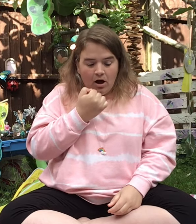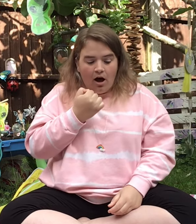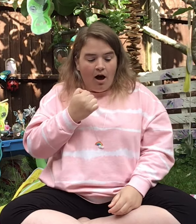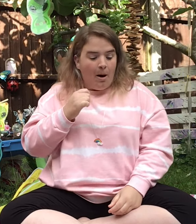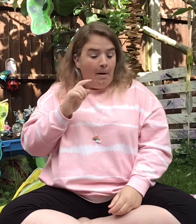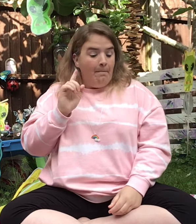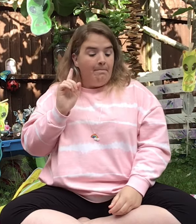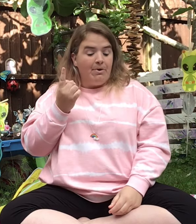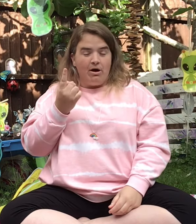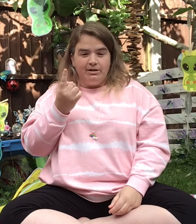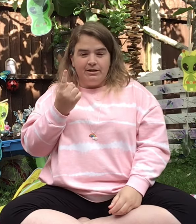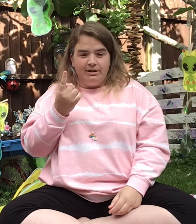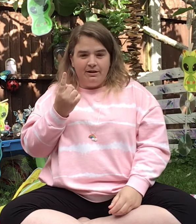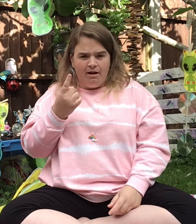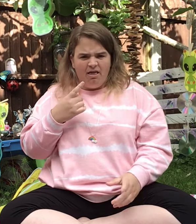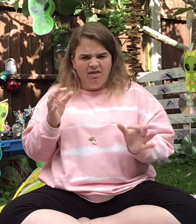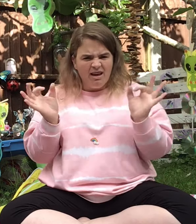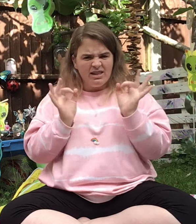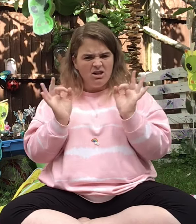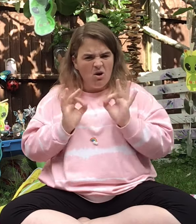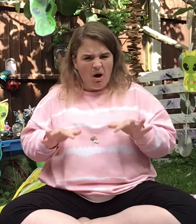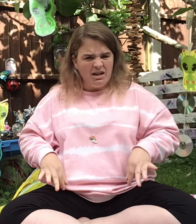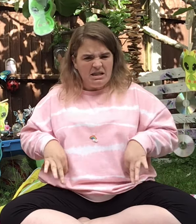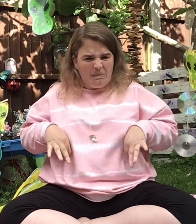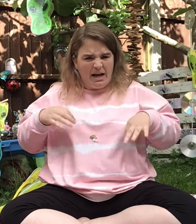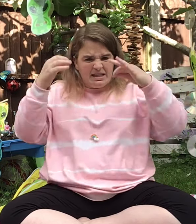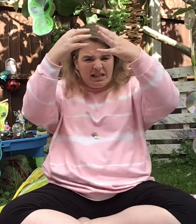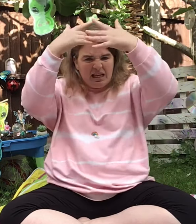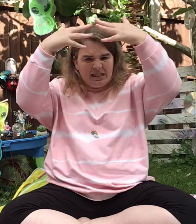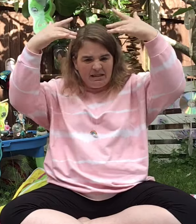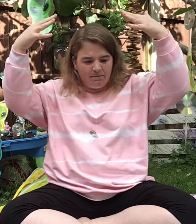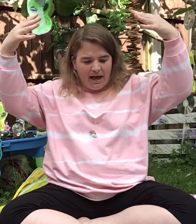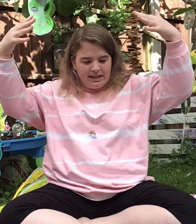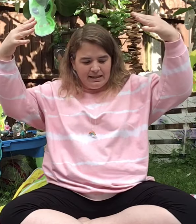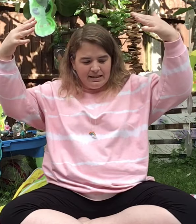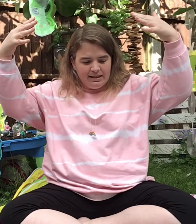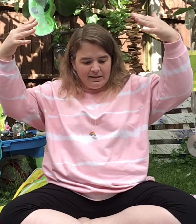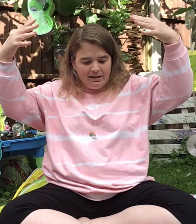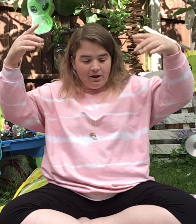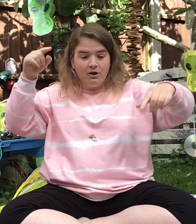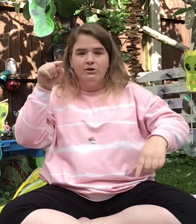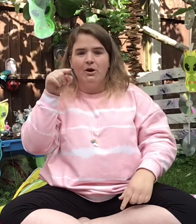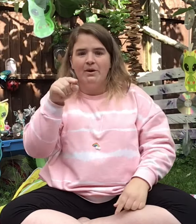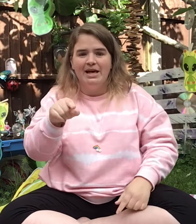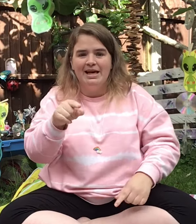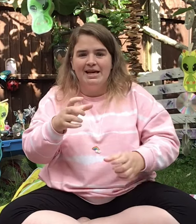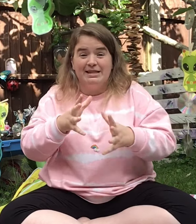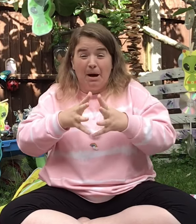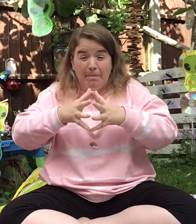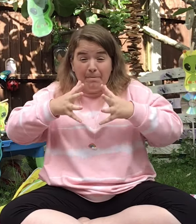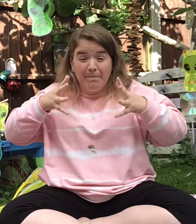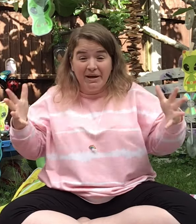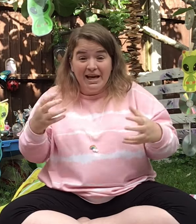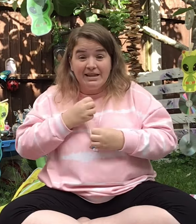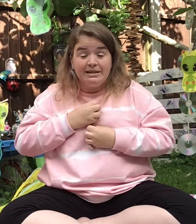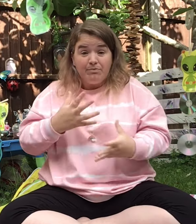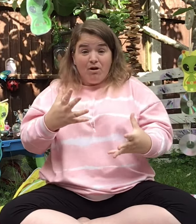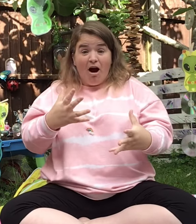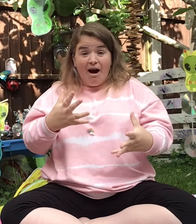But there's no underpants in space. So here's our big surprise. surprise.